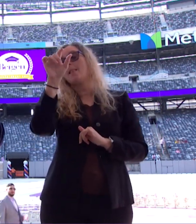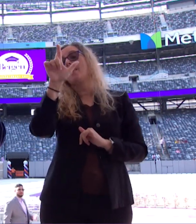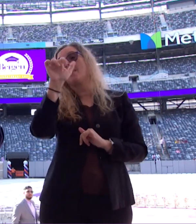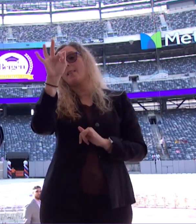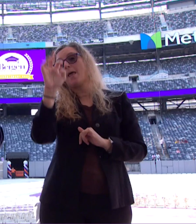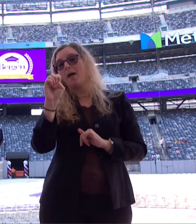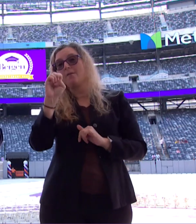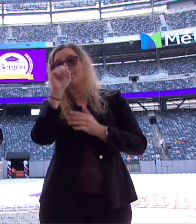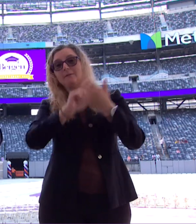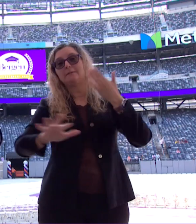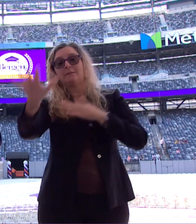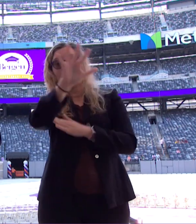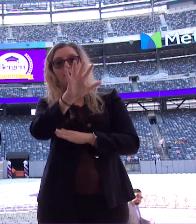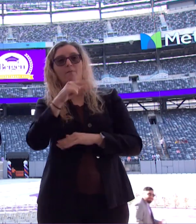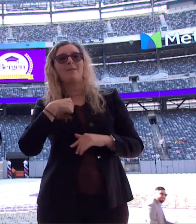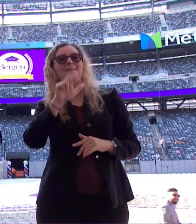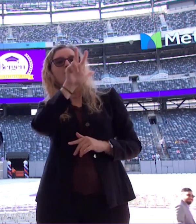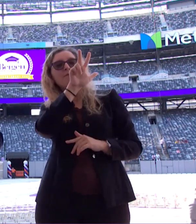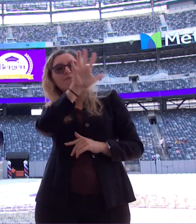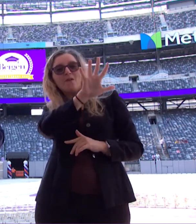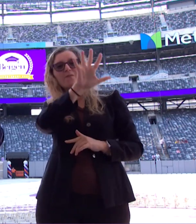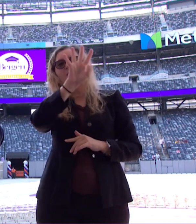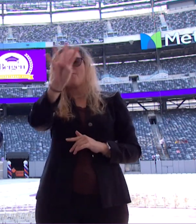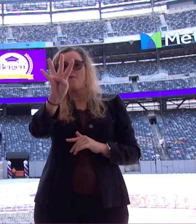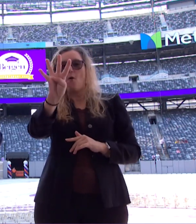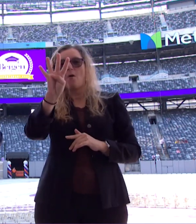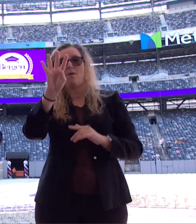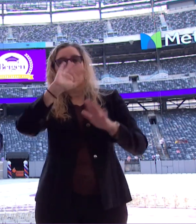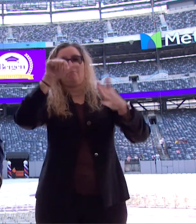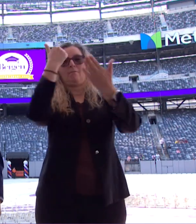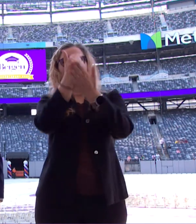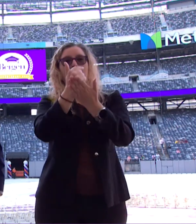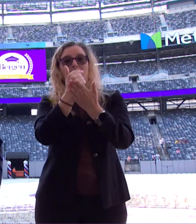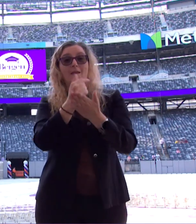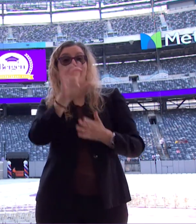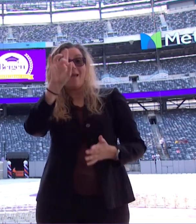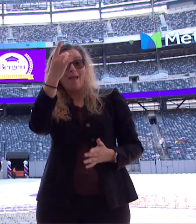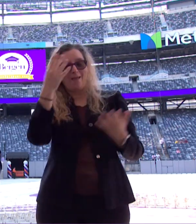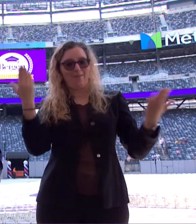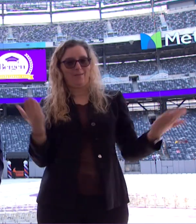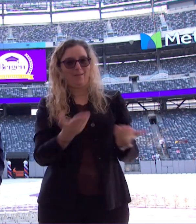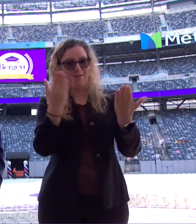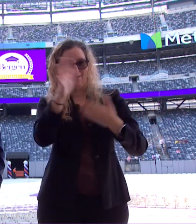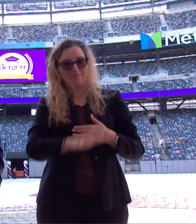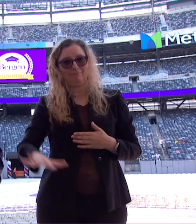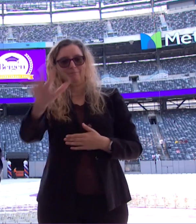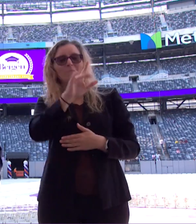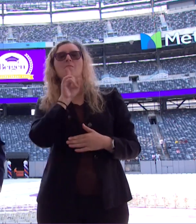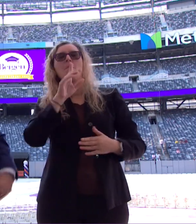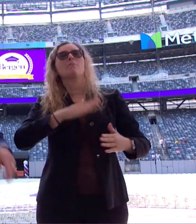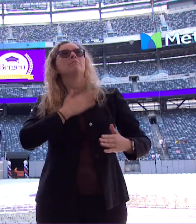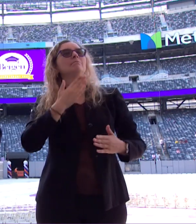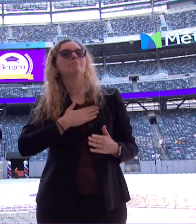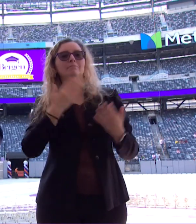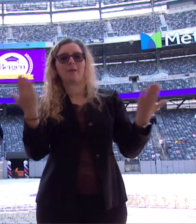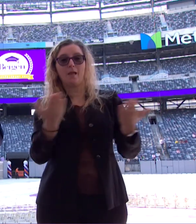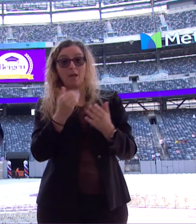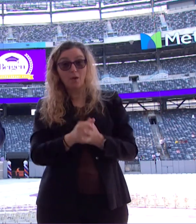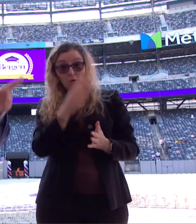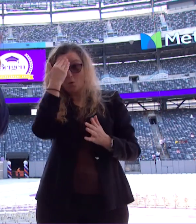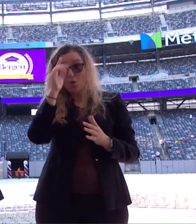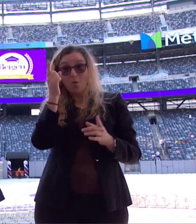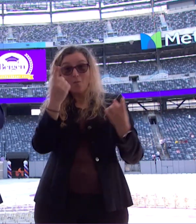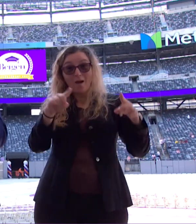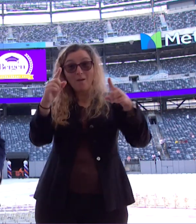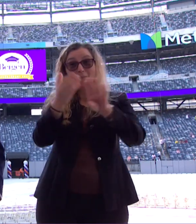college's 54th commencement. It is our eighth at MetLife Stadium, and we are very happy to be here. Do you know where we used to be?